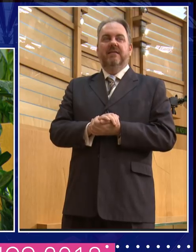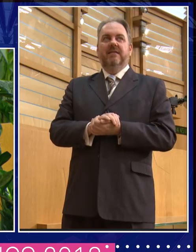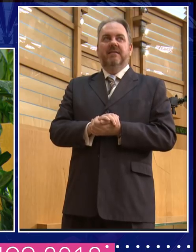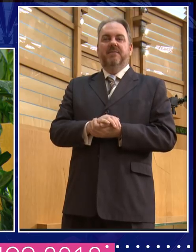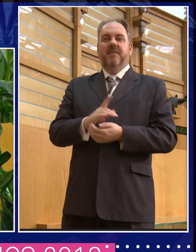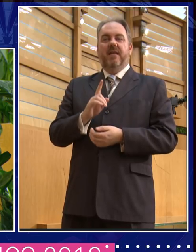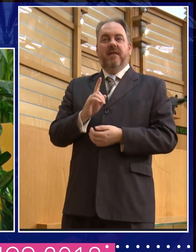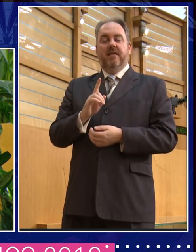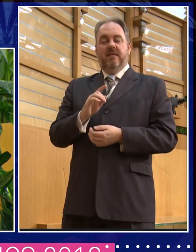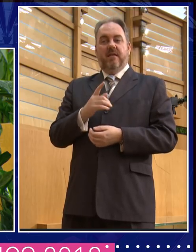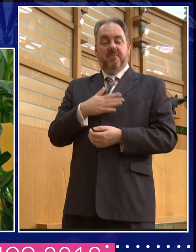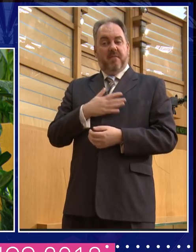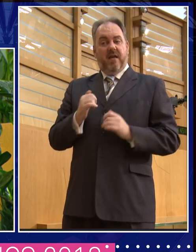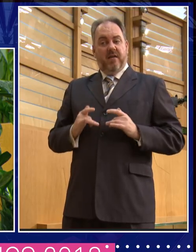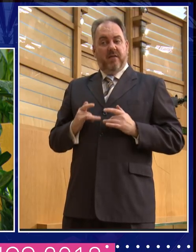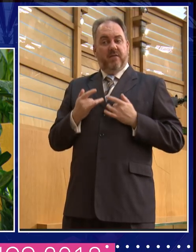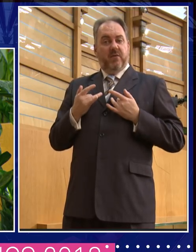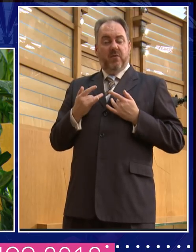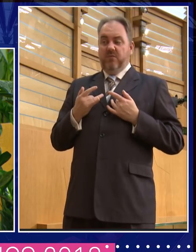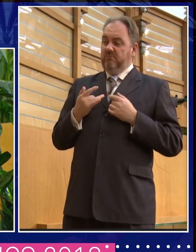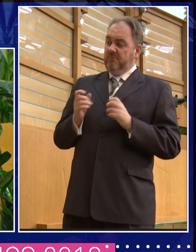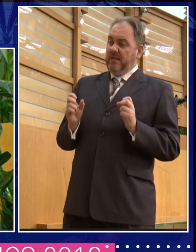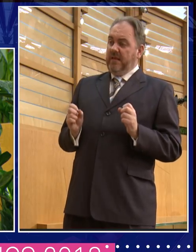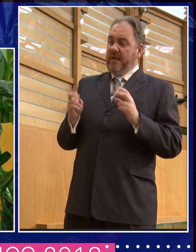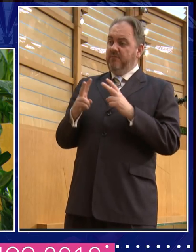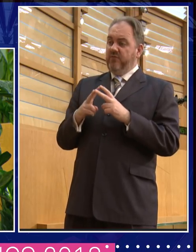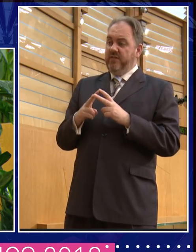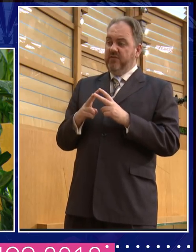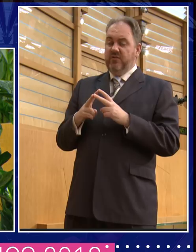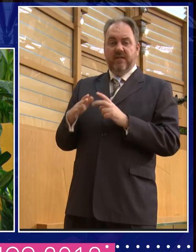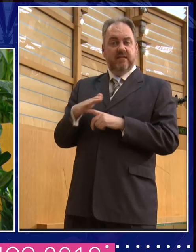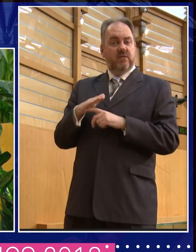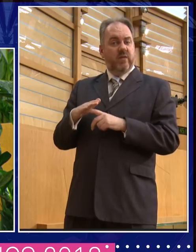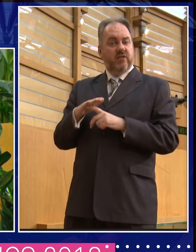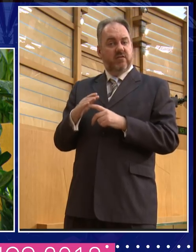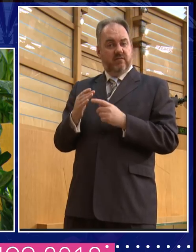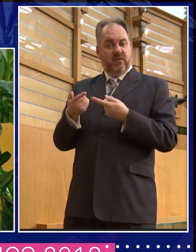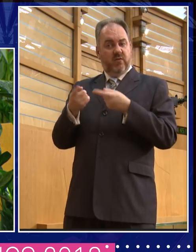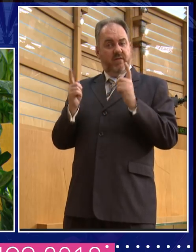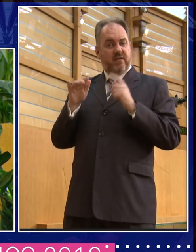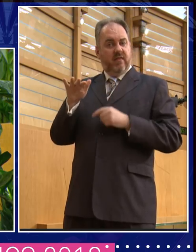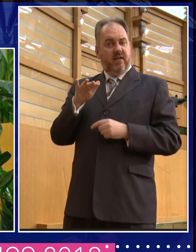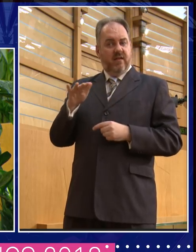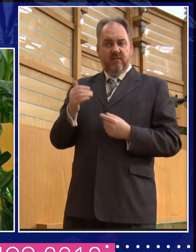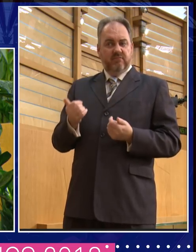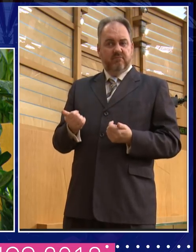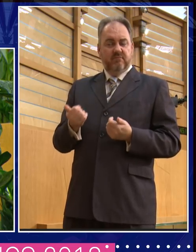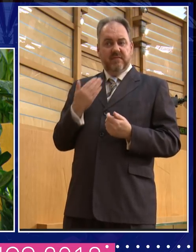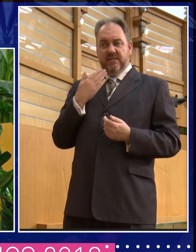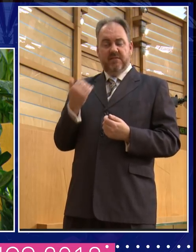see around me, uh, in Cambridge all the time. I mean, I don't, you know, but I, you know, I also read stories